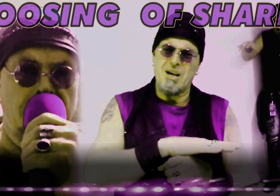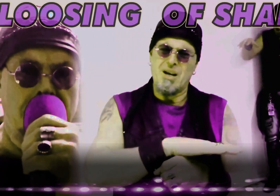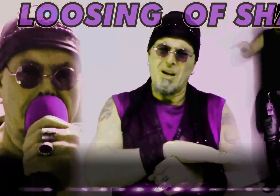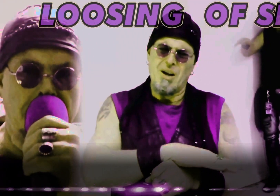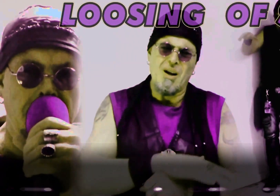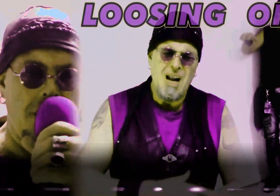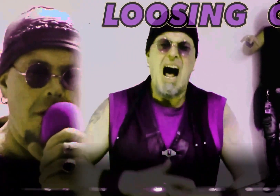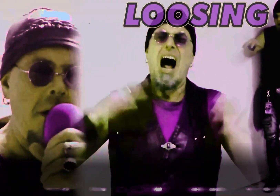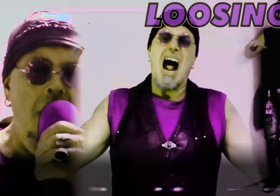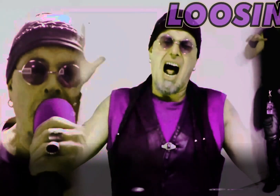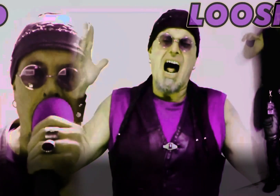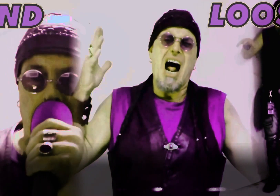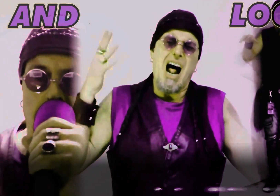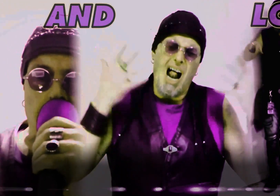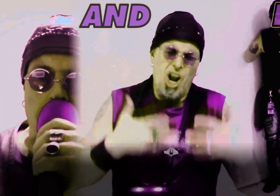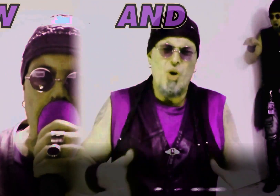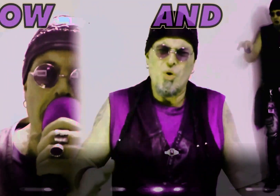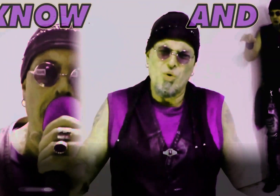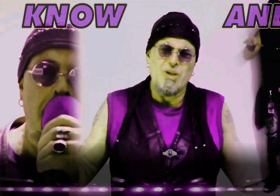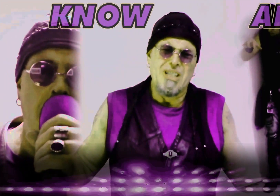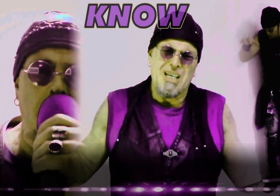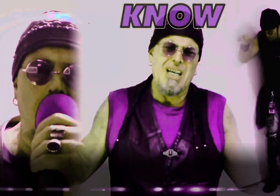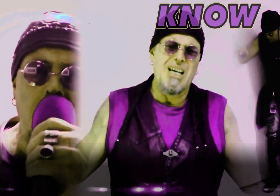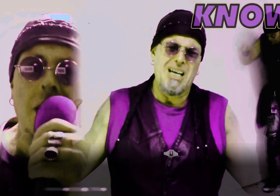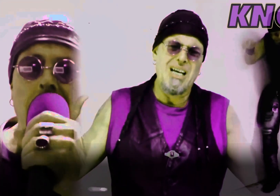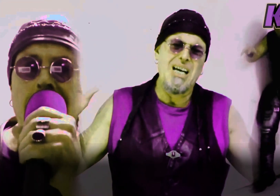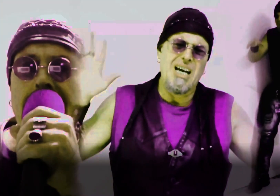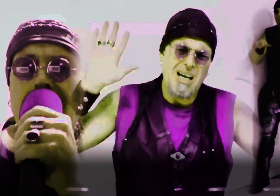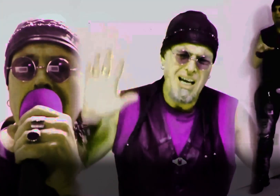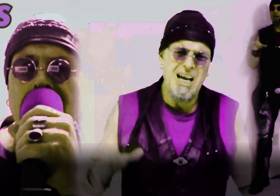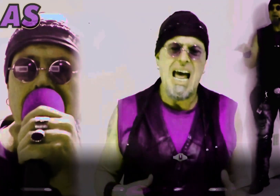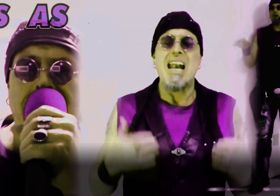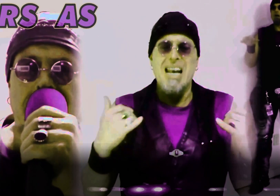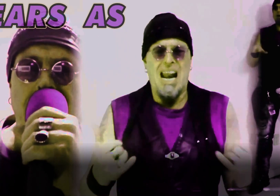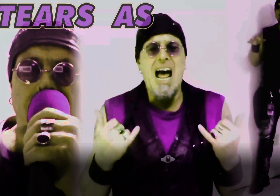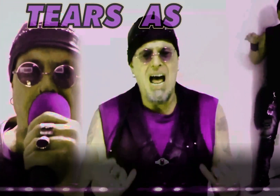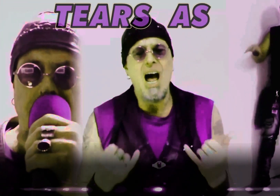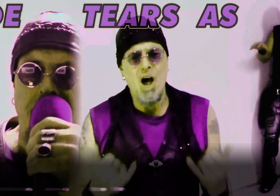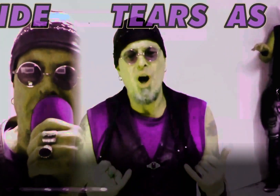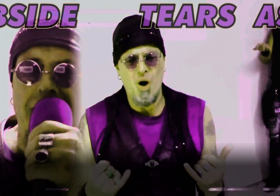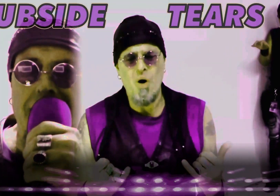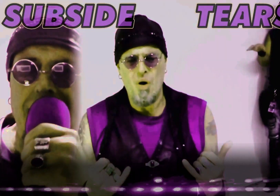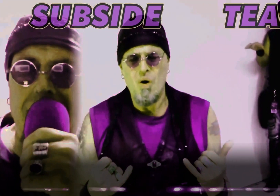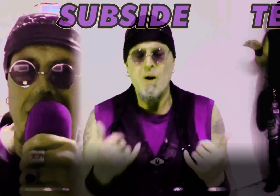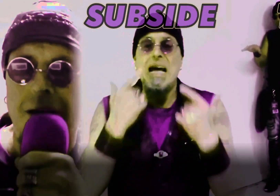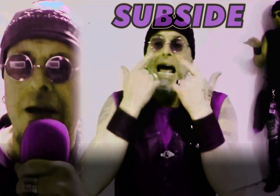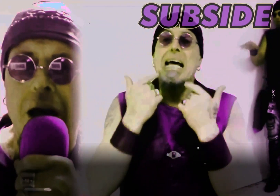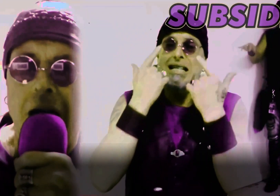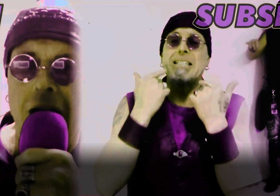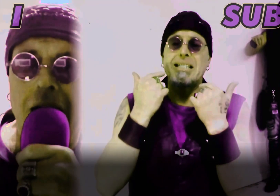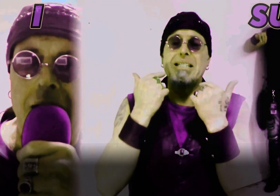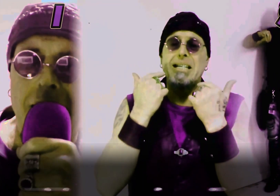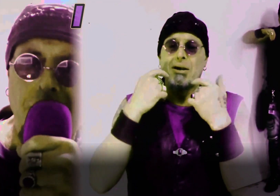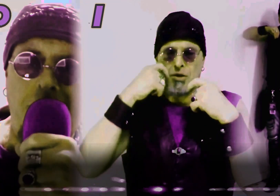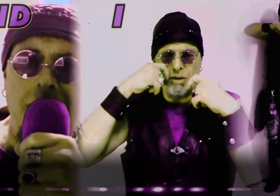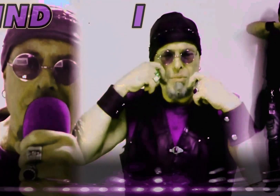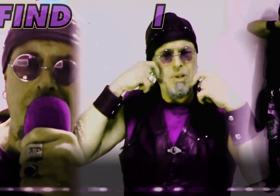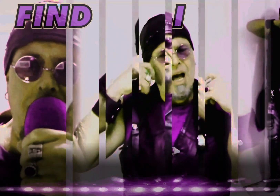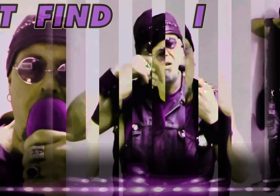And now, as tears subside I find it